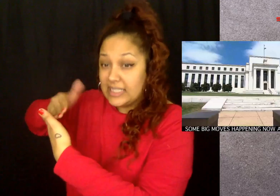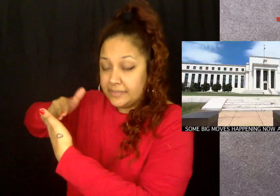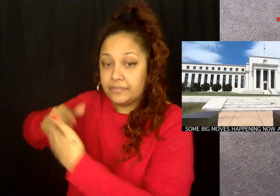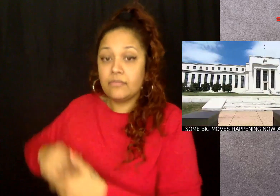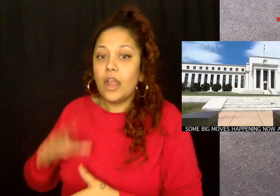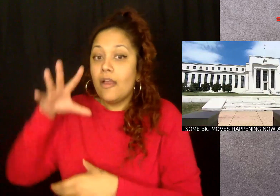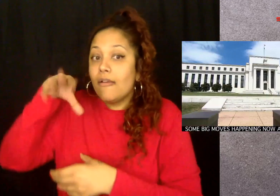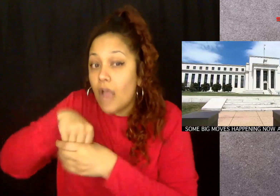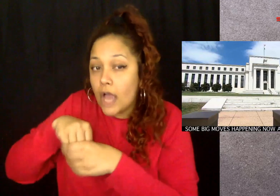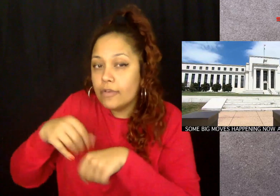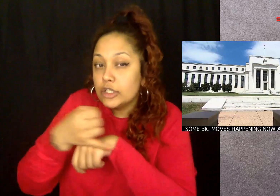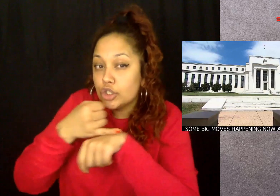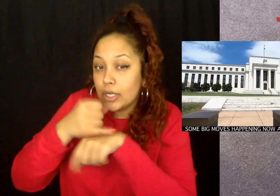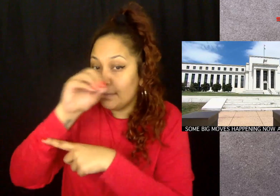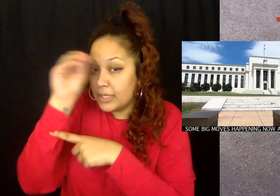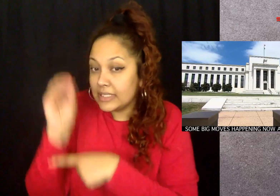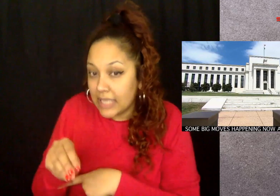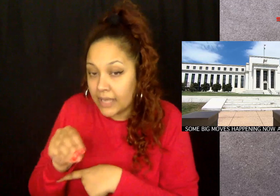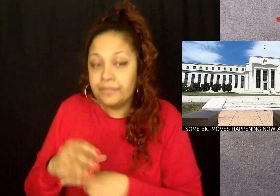affects your wallet involves interest rates.